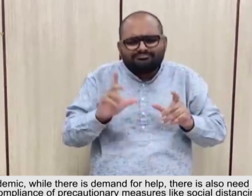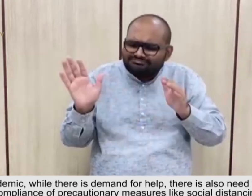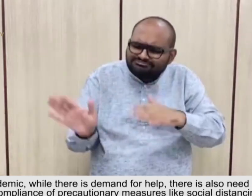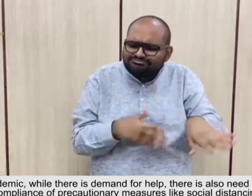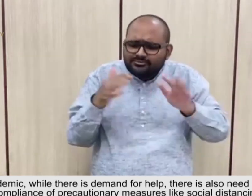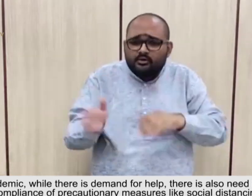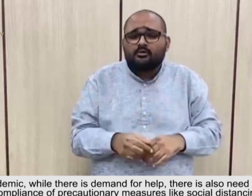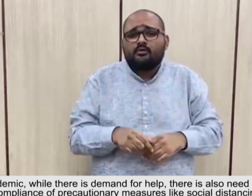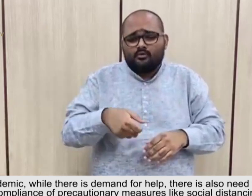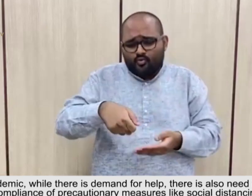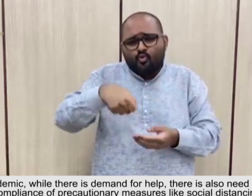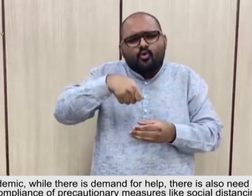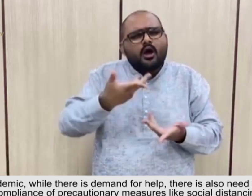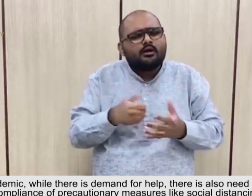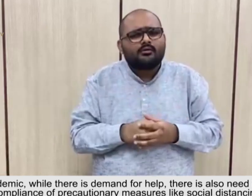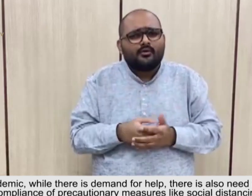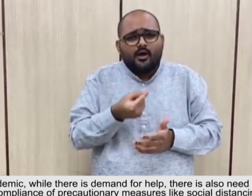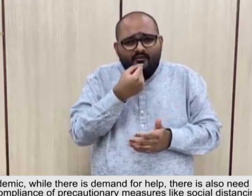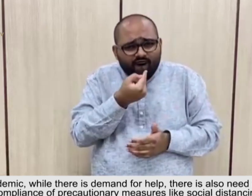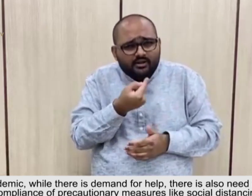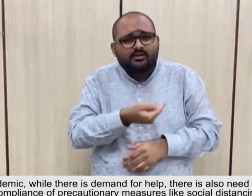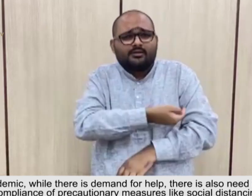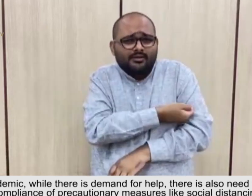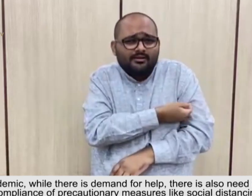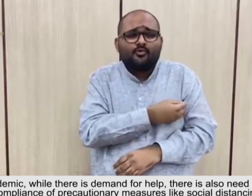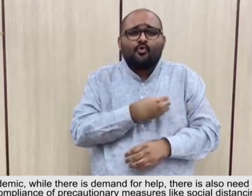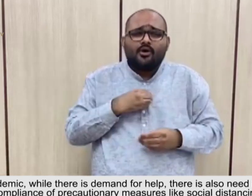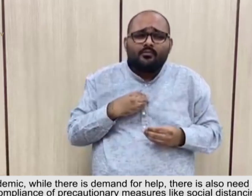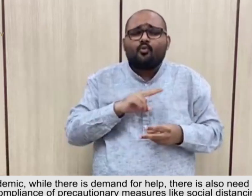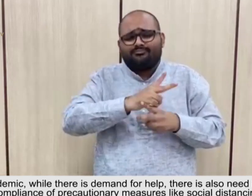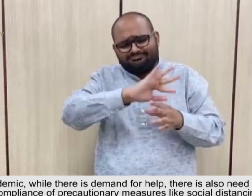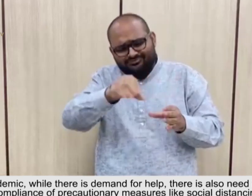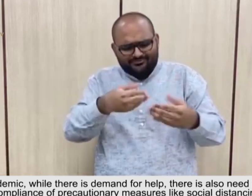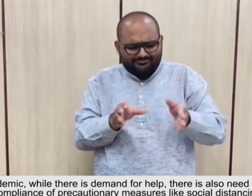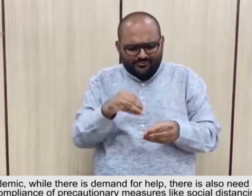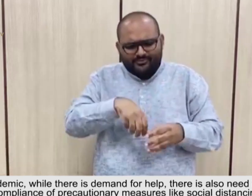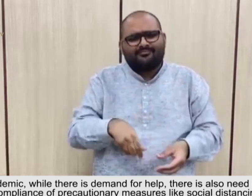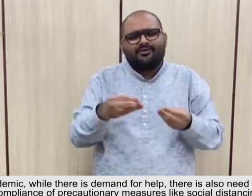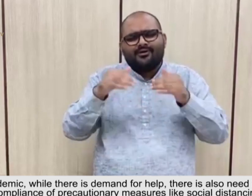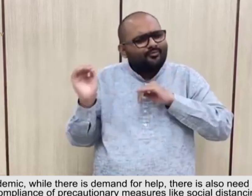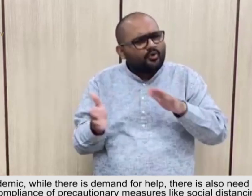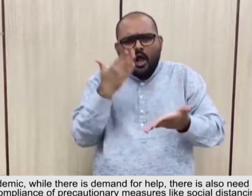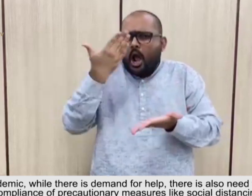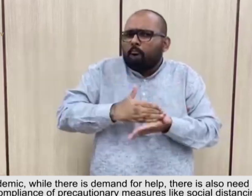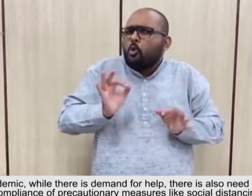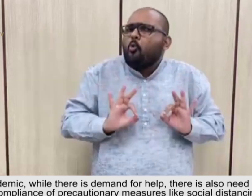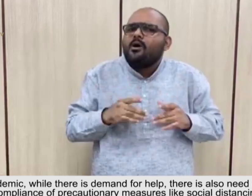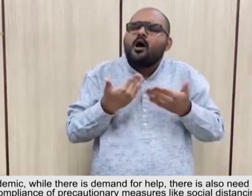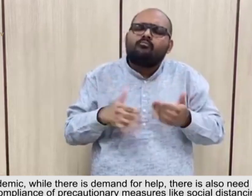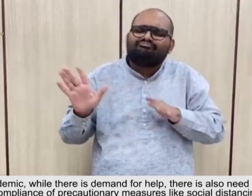in the case of COVID-19 pandemic, while there is demand for health, there is also need for